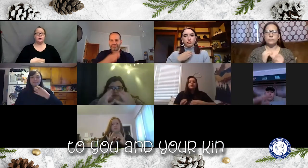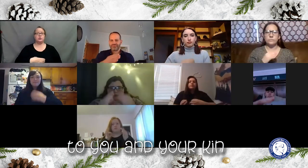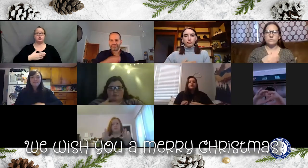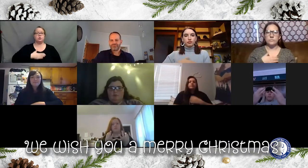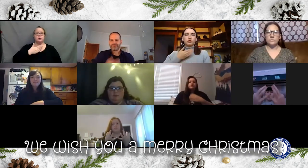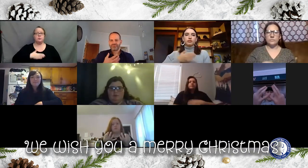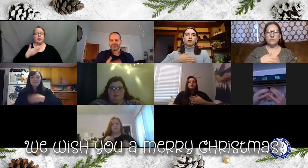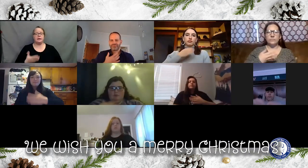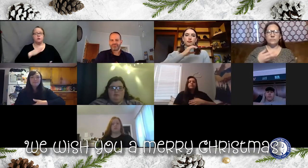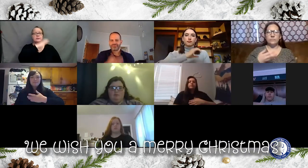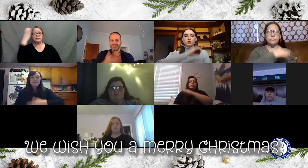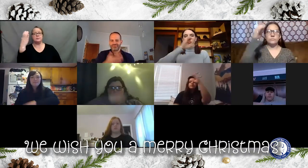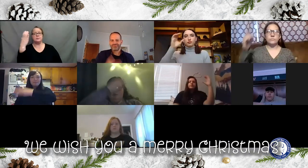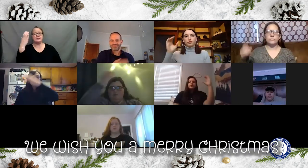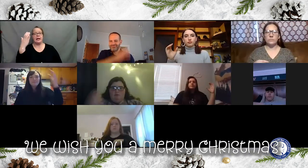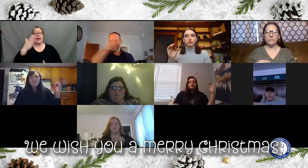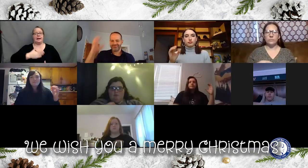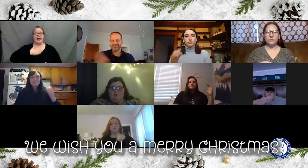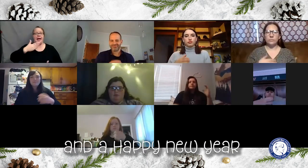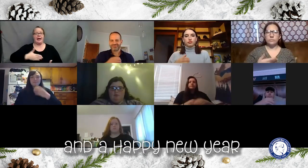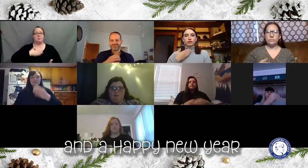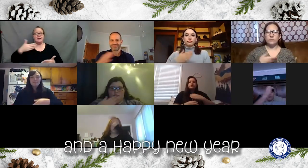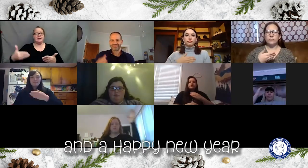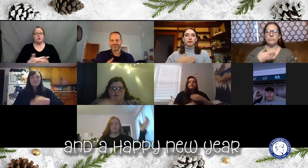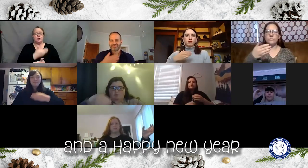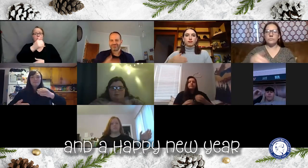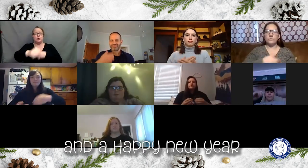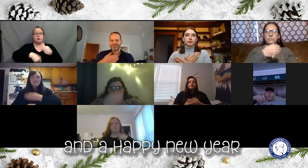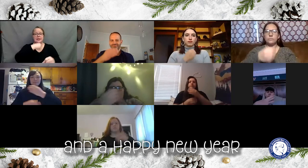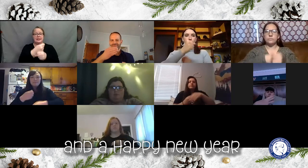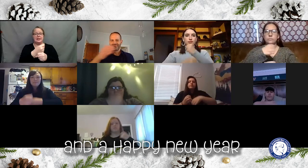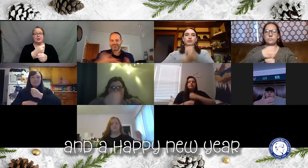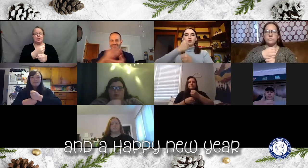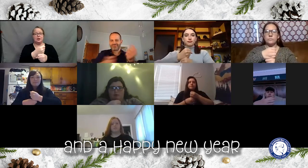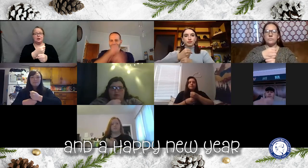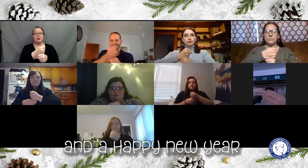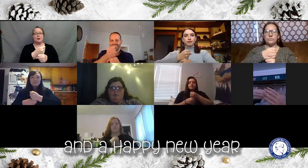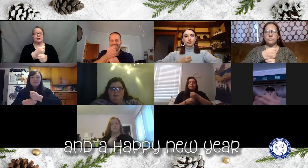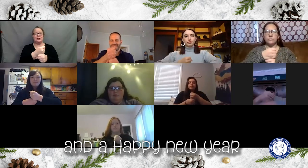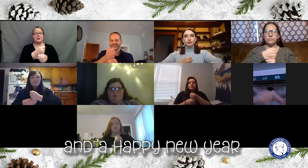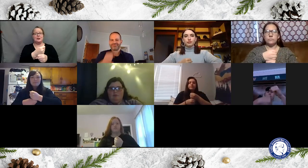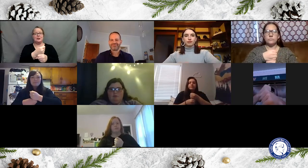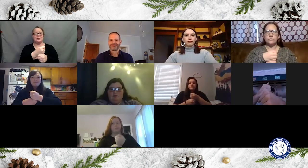We wish you a Merry Christmas, And a Happy New Year,